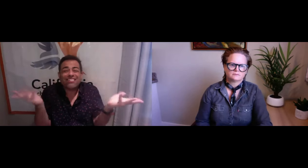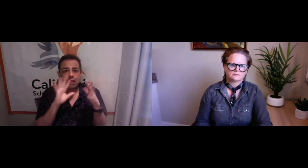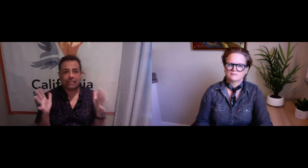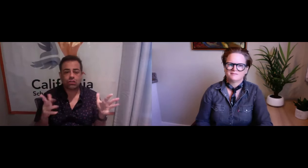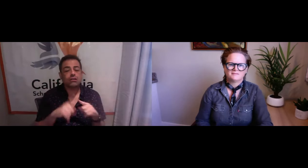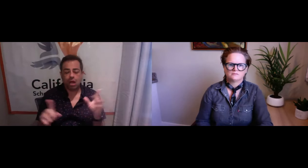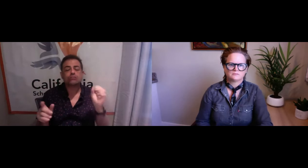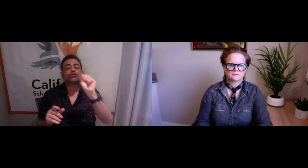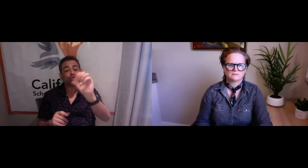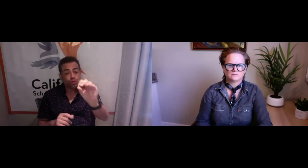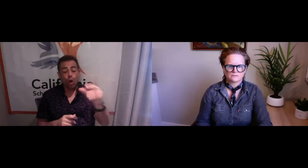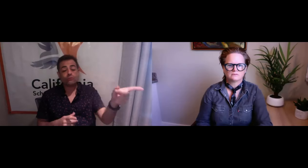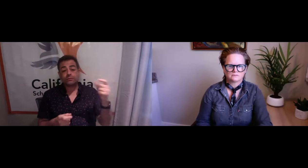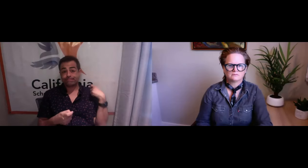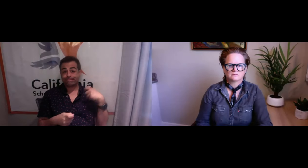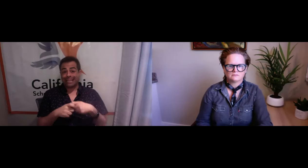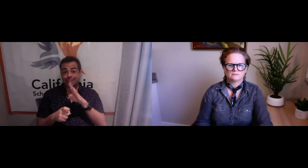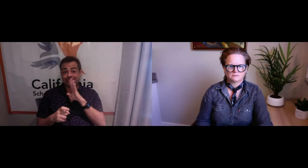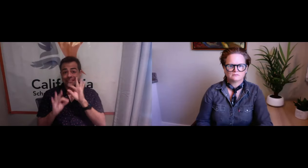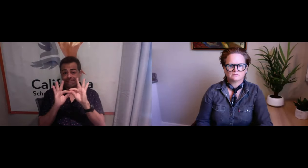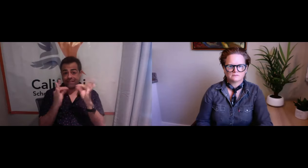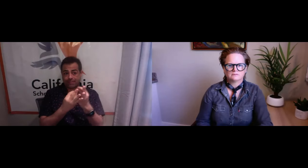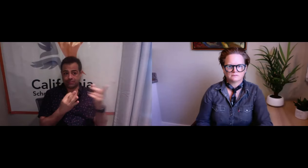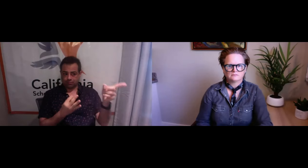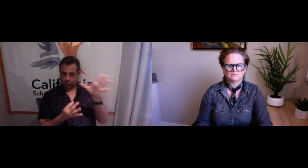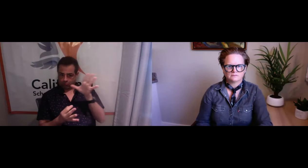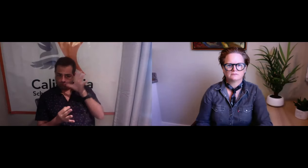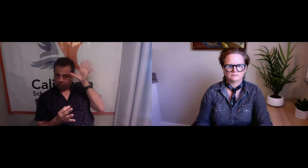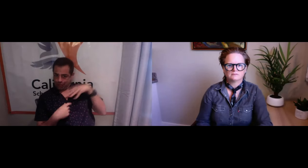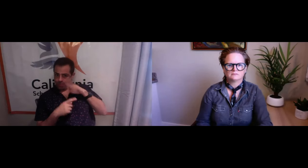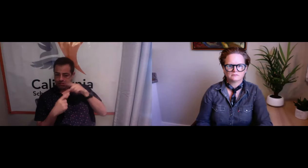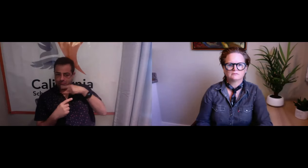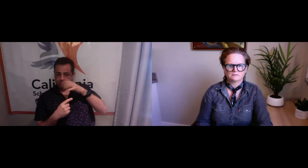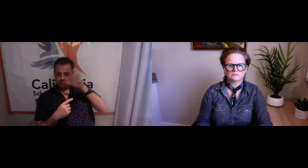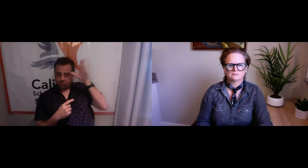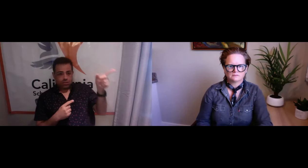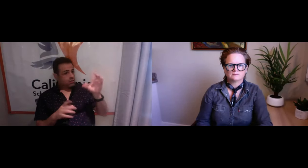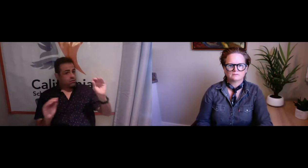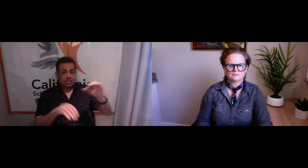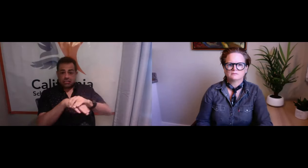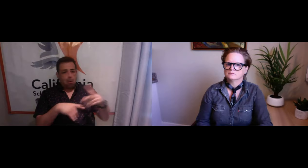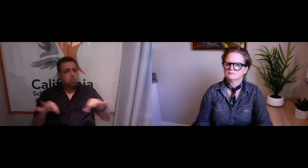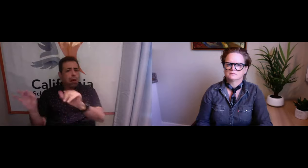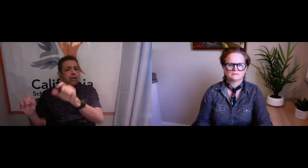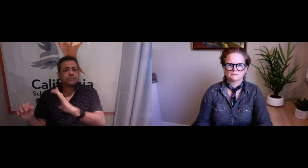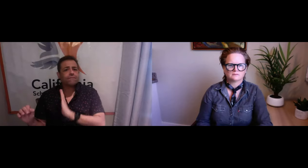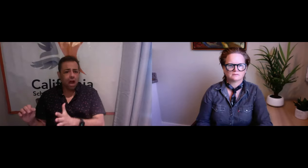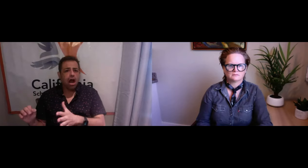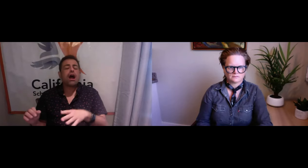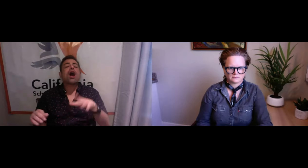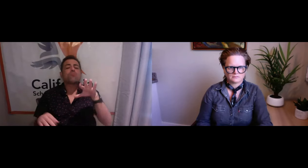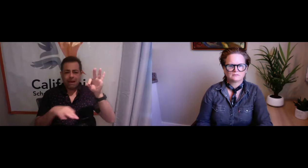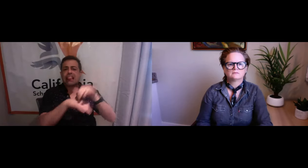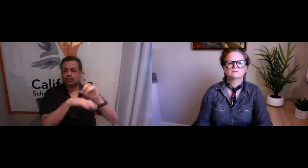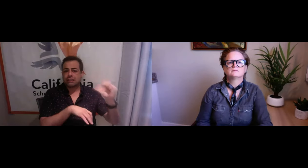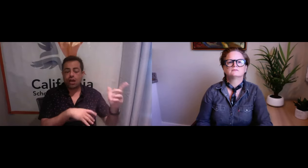very similar timelines. So what I would say is for Spanish-speaking families, the parents who are hearing and speak